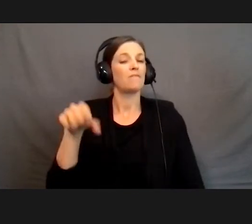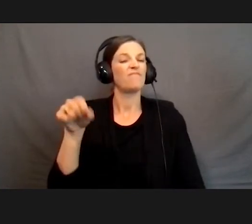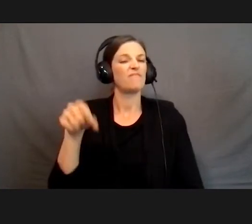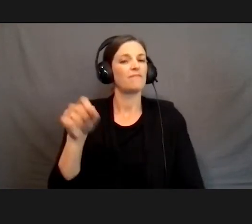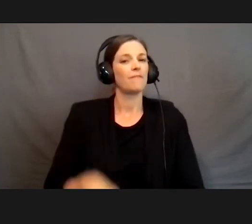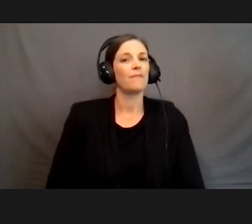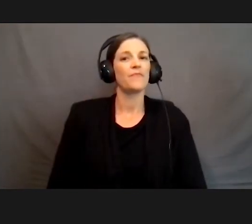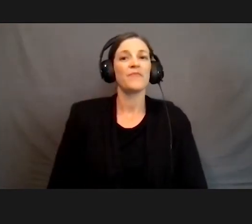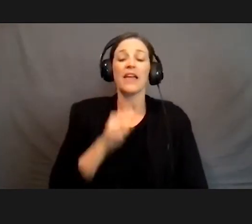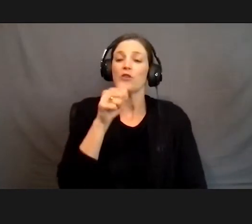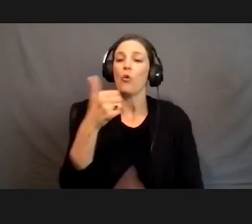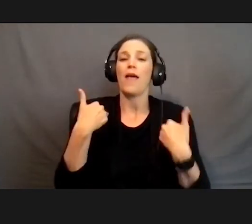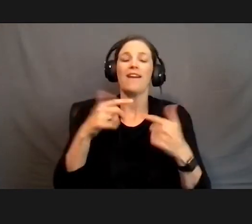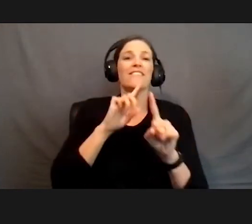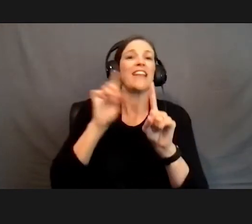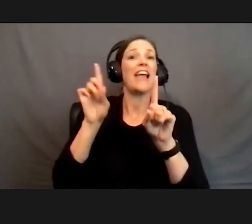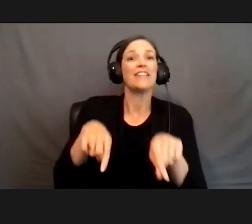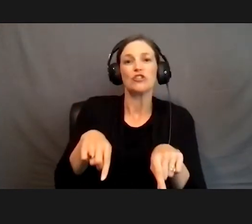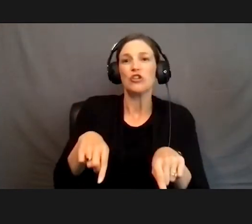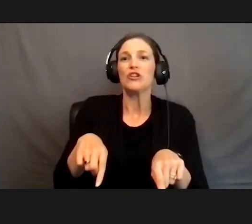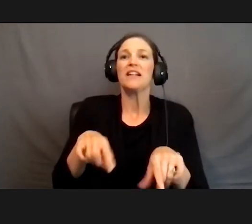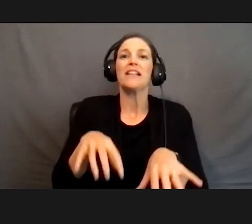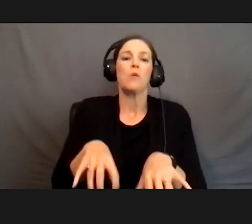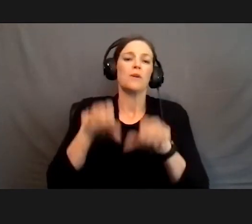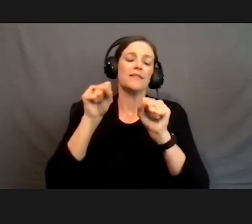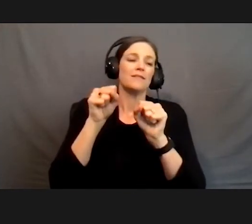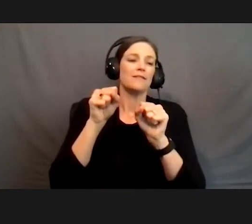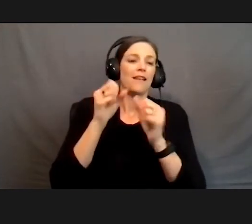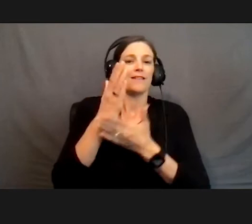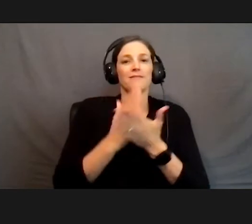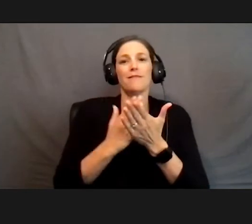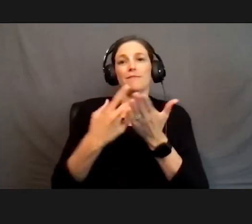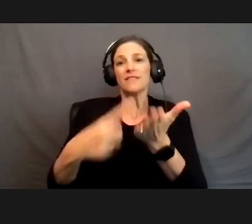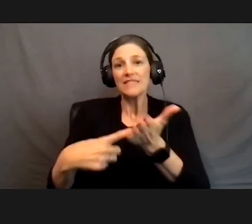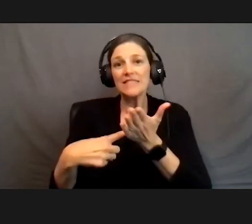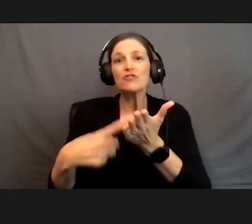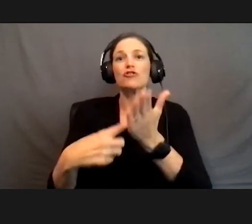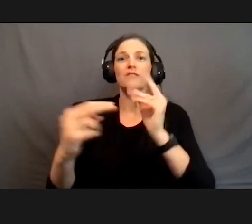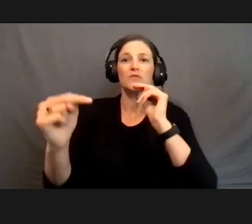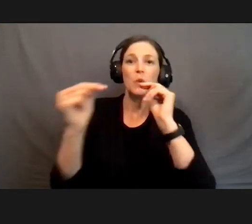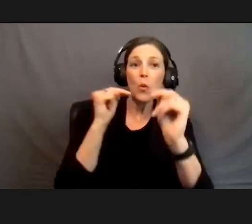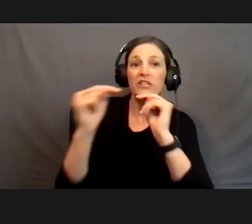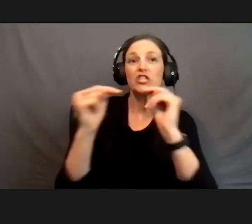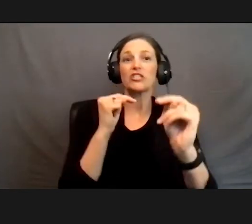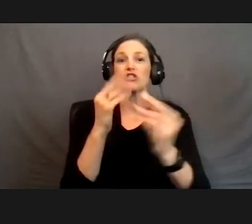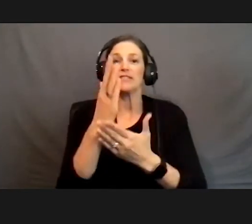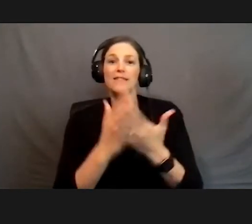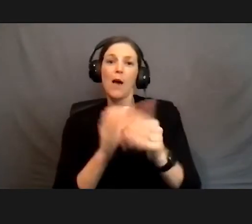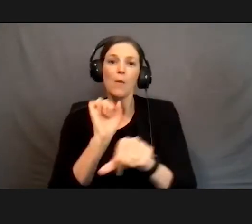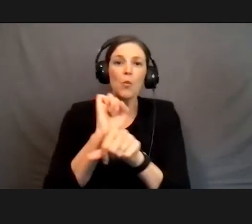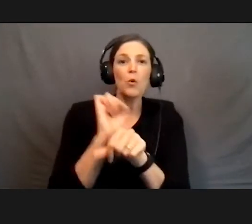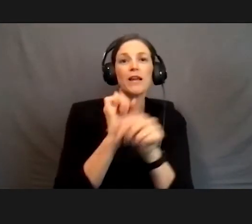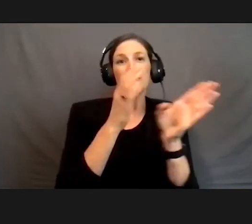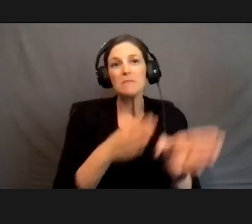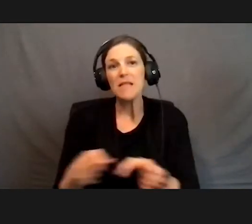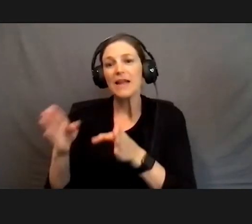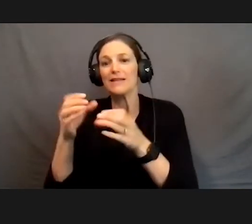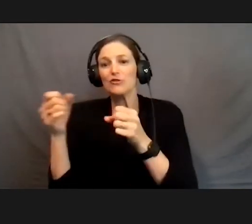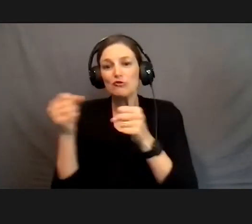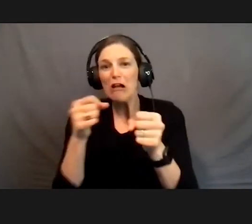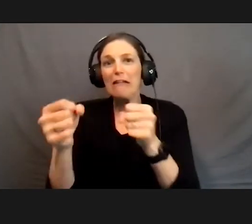I don't have an answer for that, that would take some discussion some negotiations some working planning strategy.